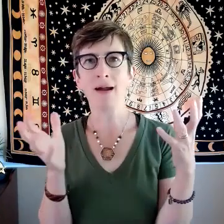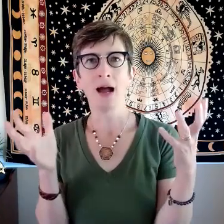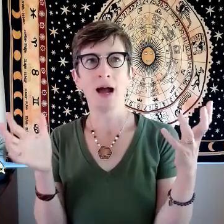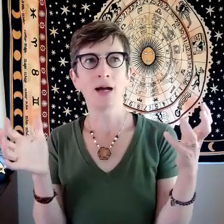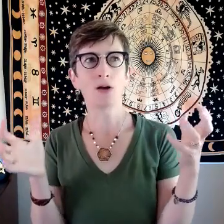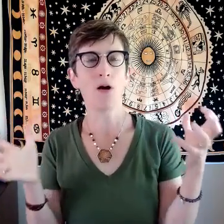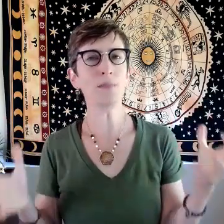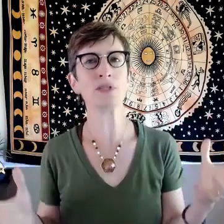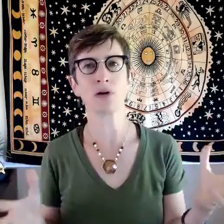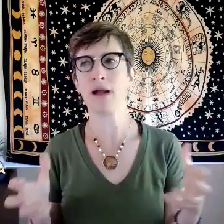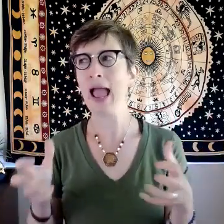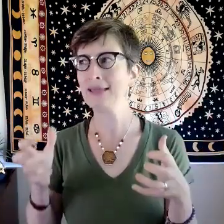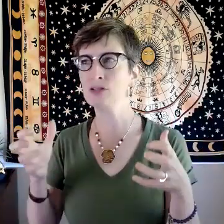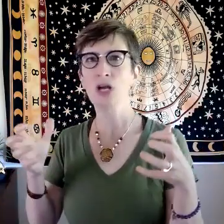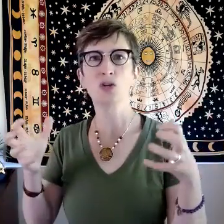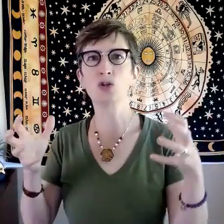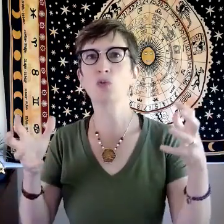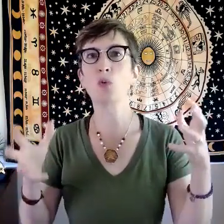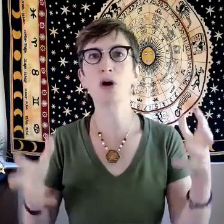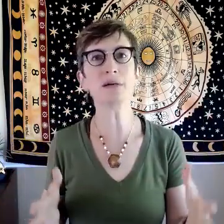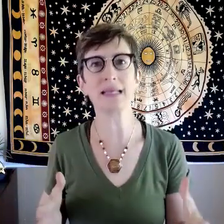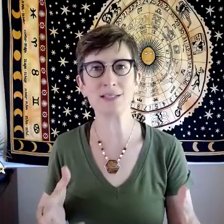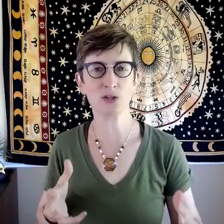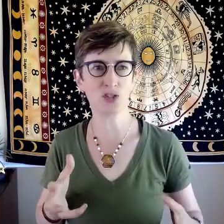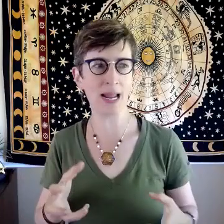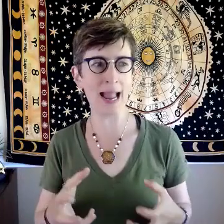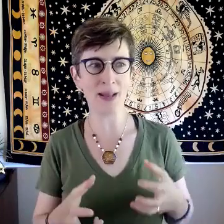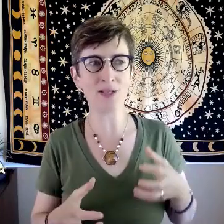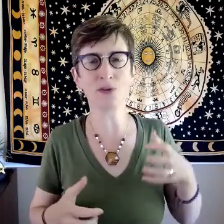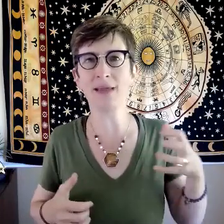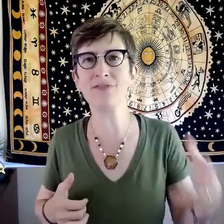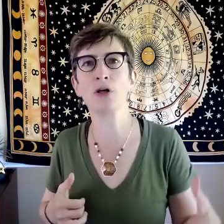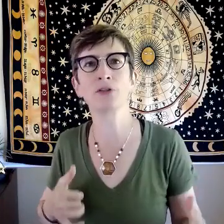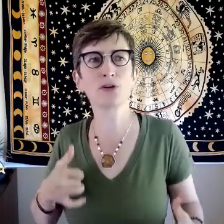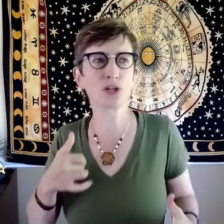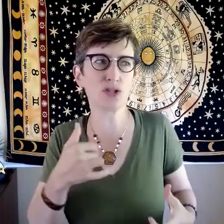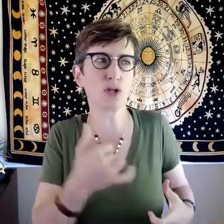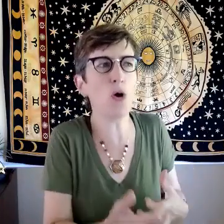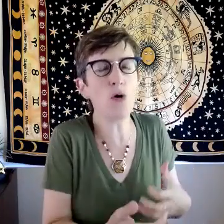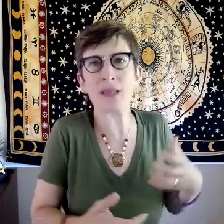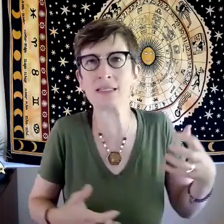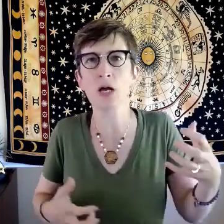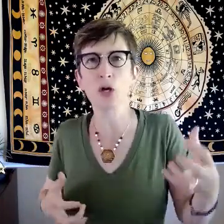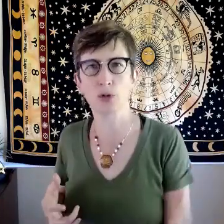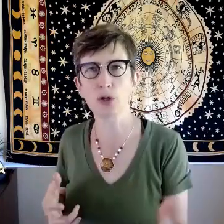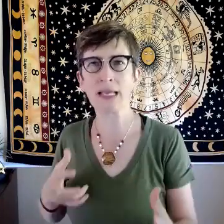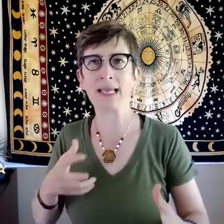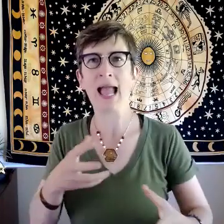a carpenter and your work is your jam and you're a lifelong learner because you're always learning learning